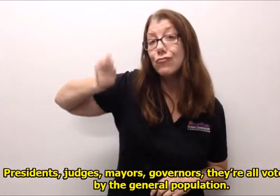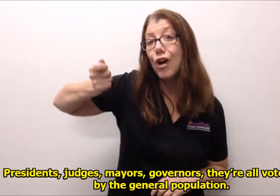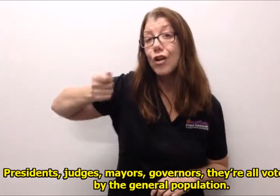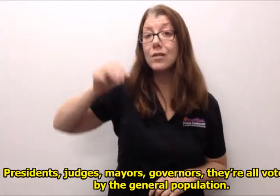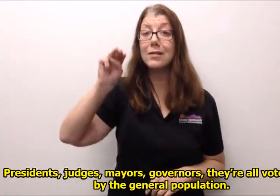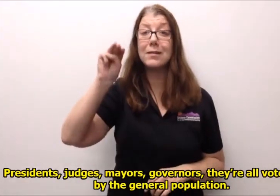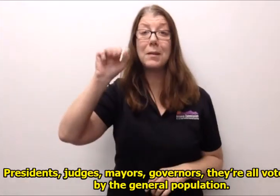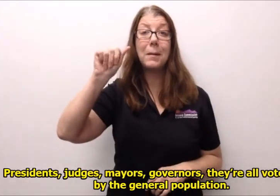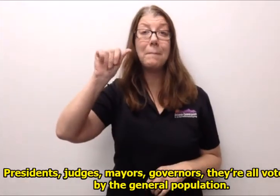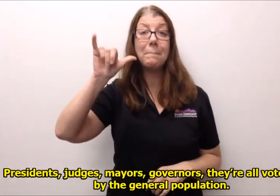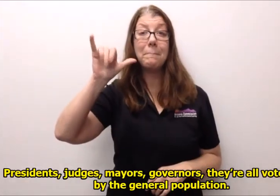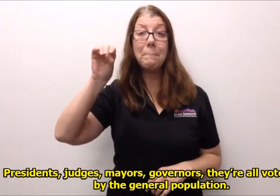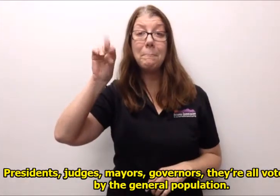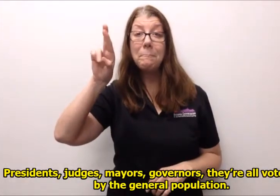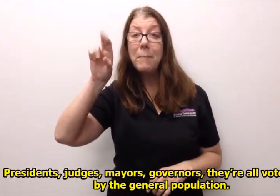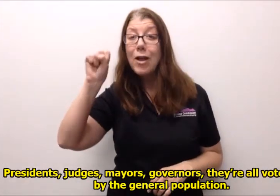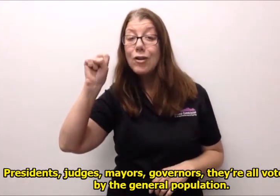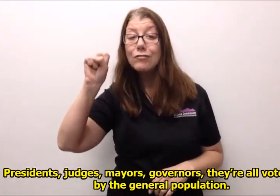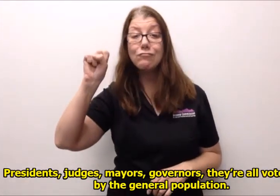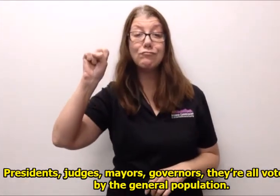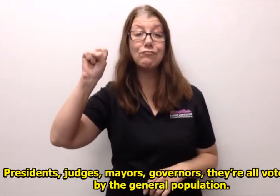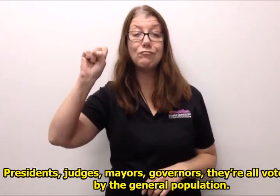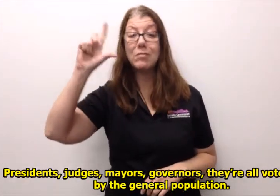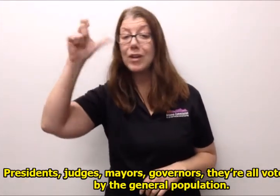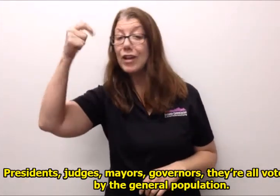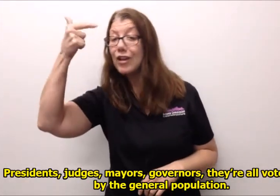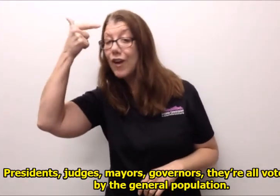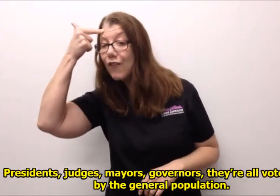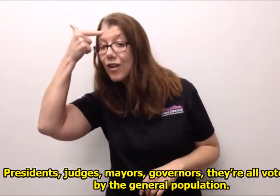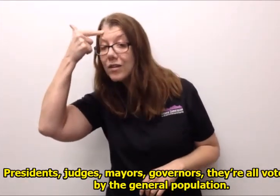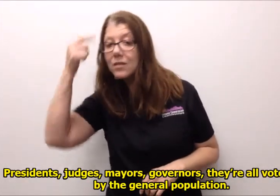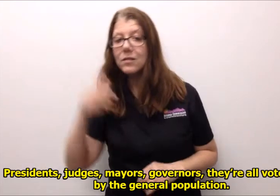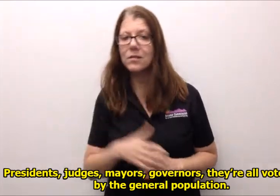judges mayors governors